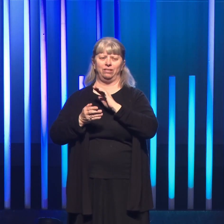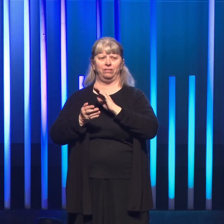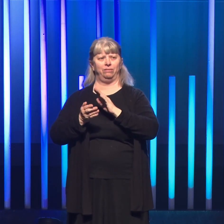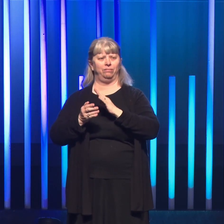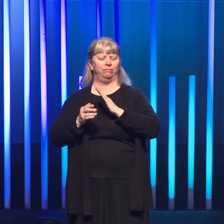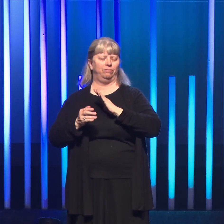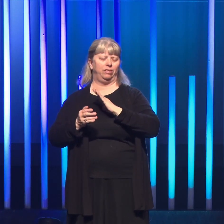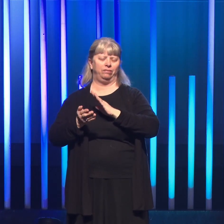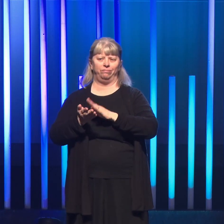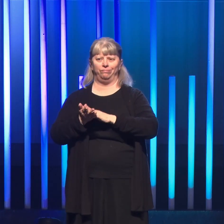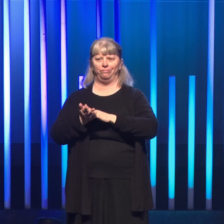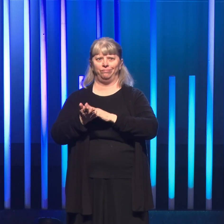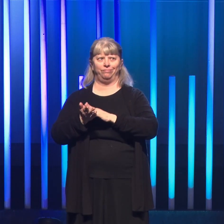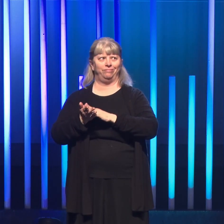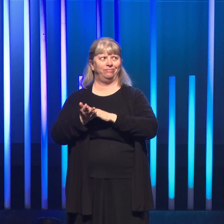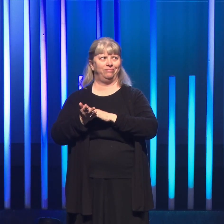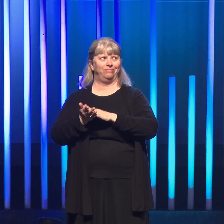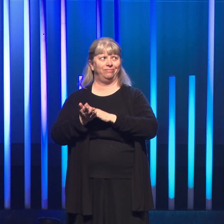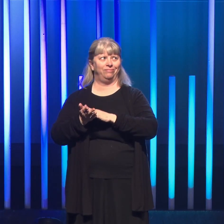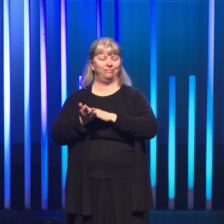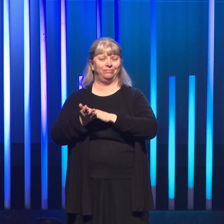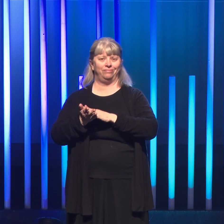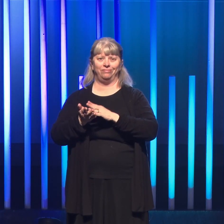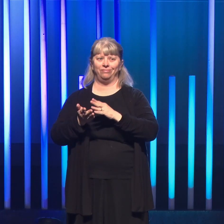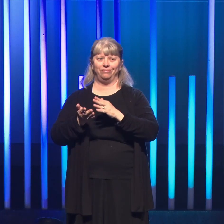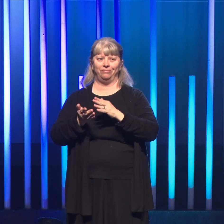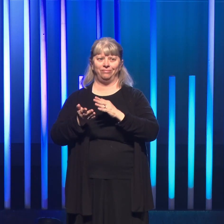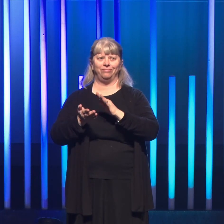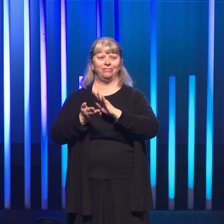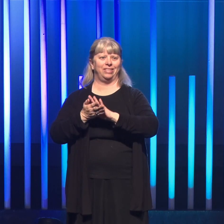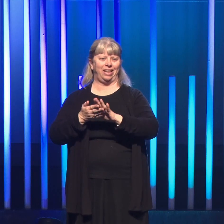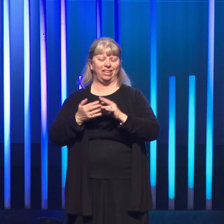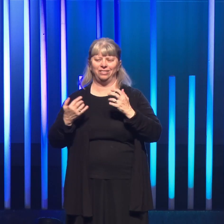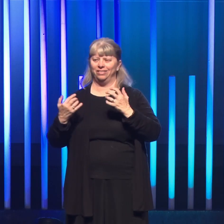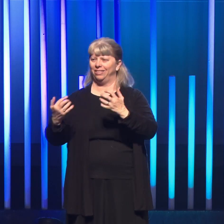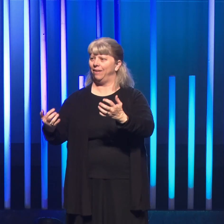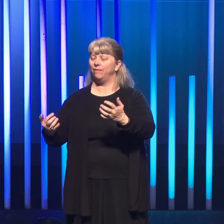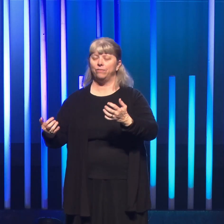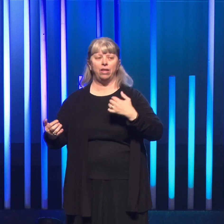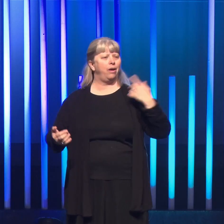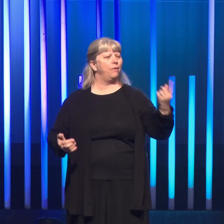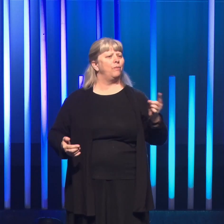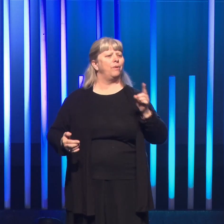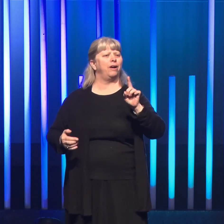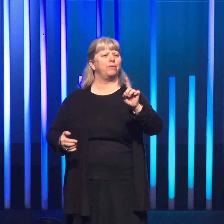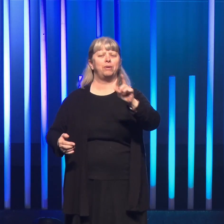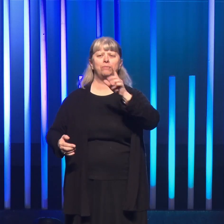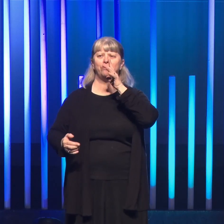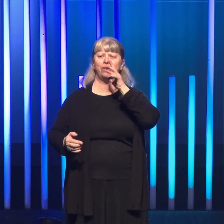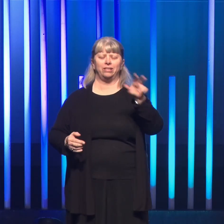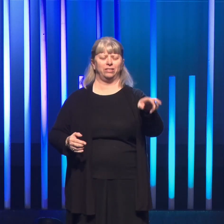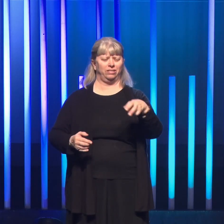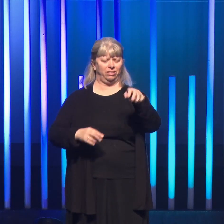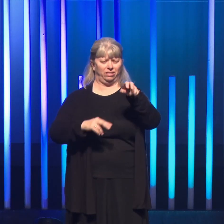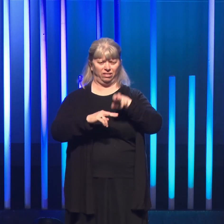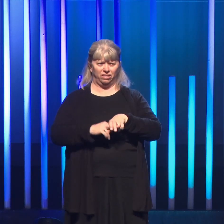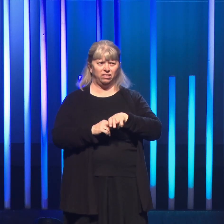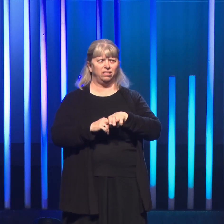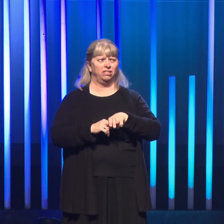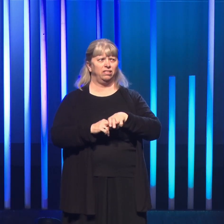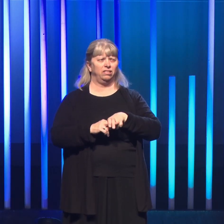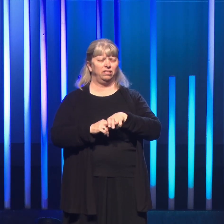subdued clapping from that, you know, nice mild audience. And I walked back to my mother to be seated, and I was like,